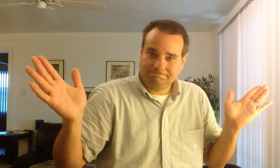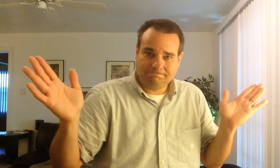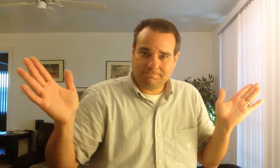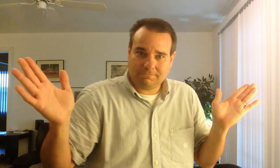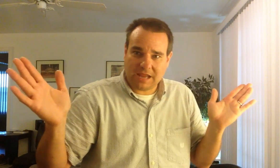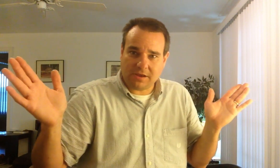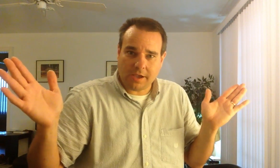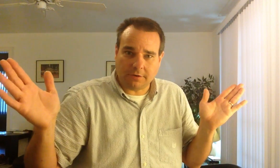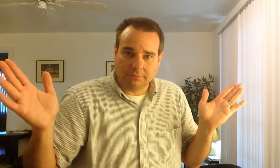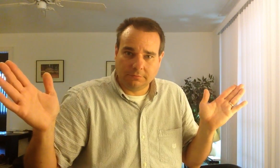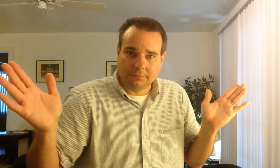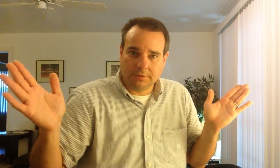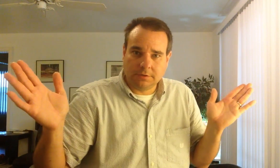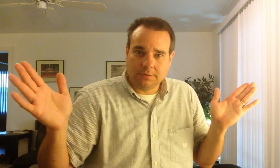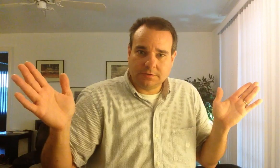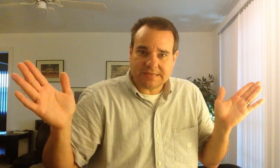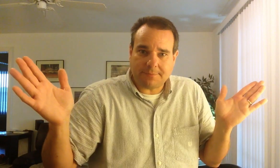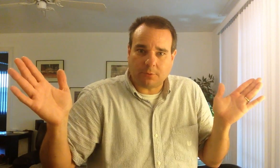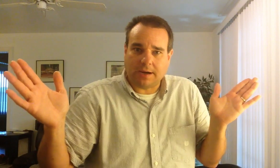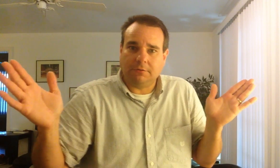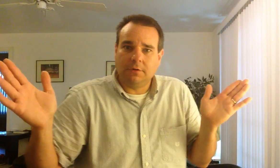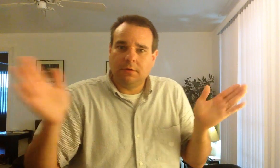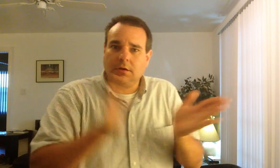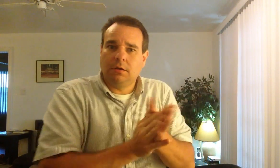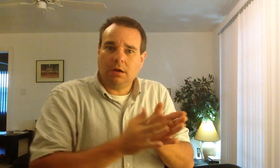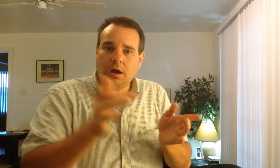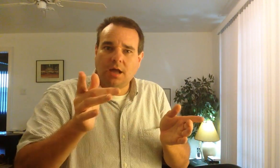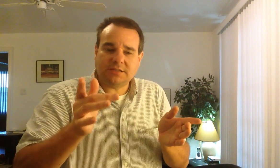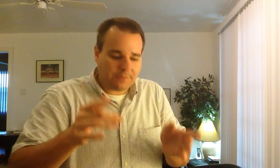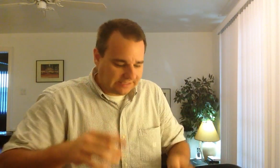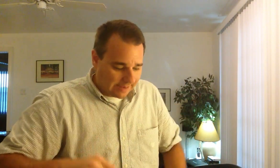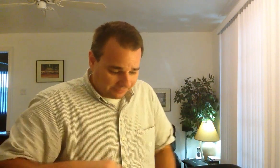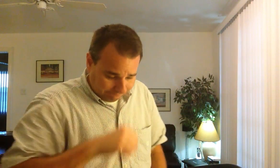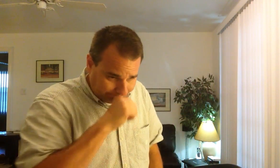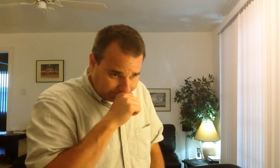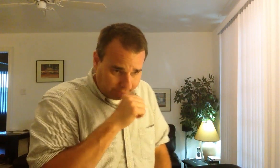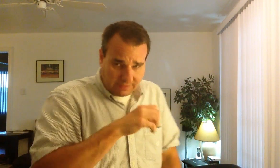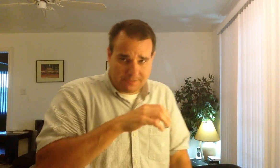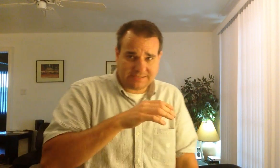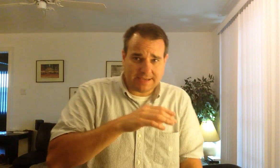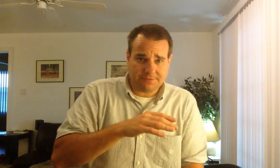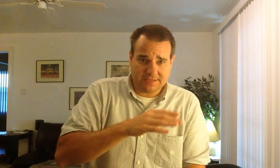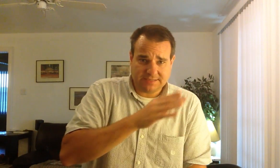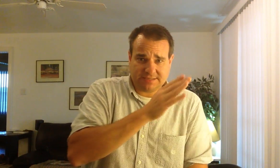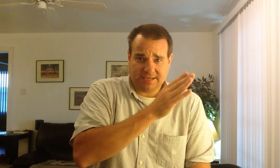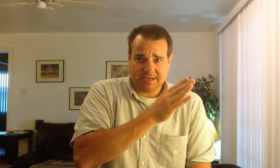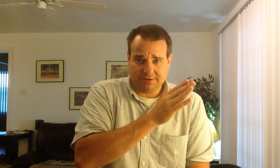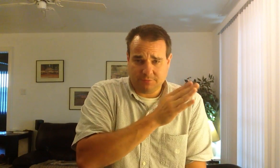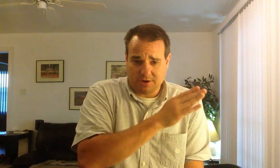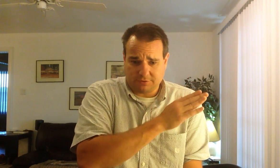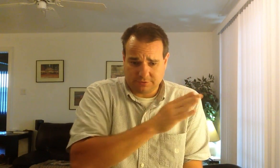There you go. Sample rate. On to bit depth. Bit depth is the numerical